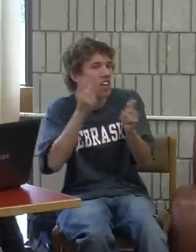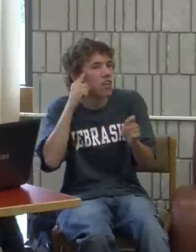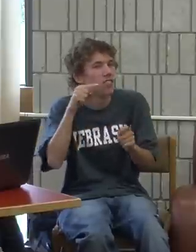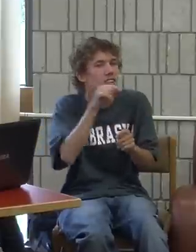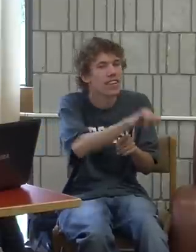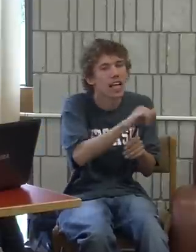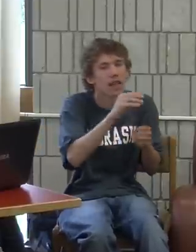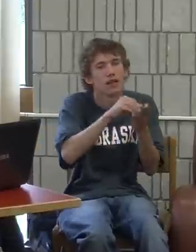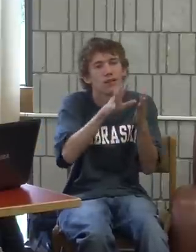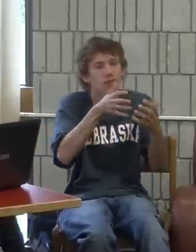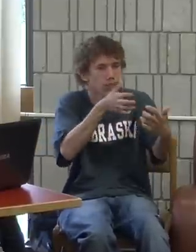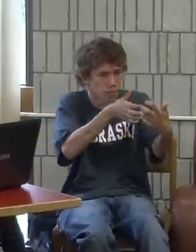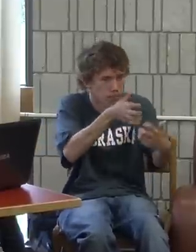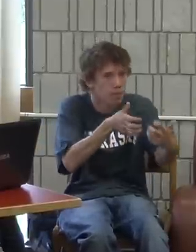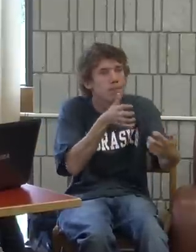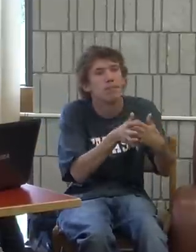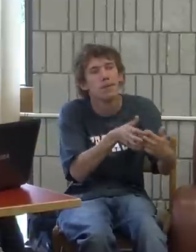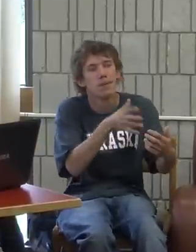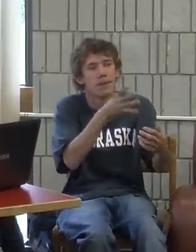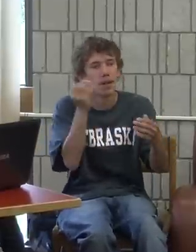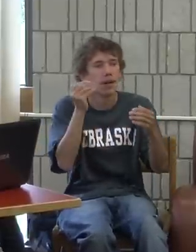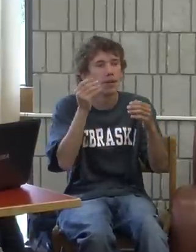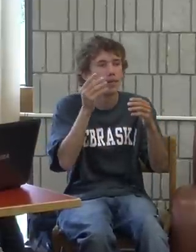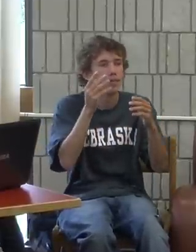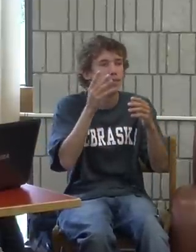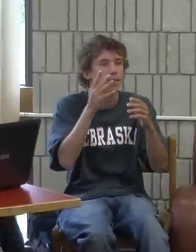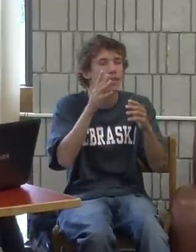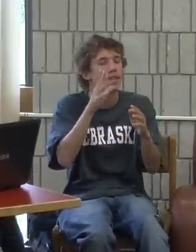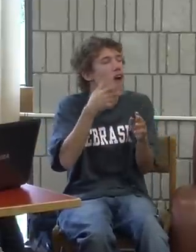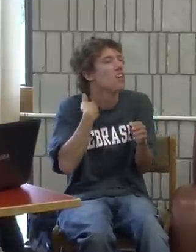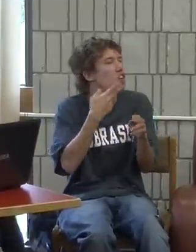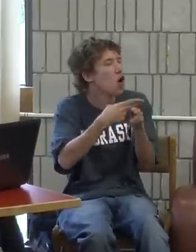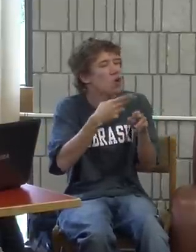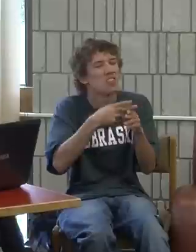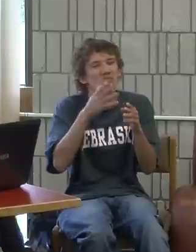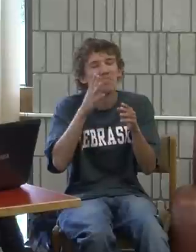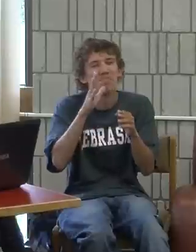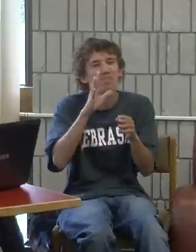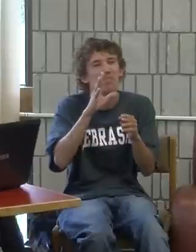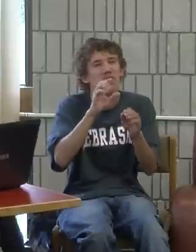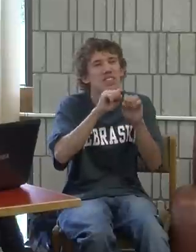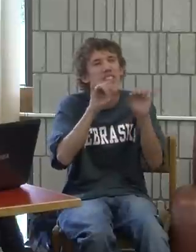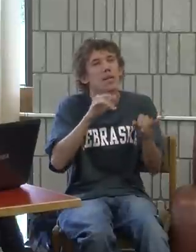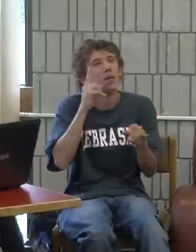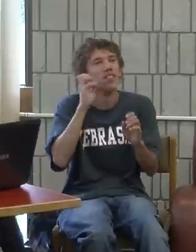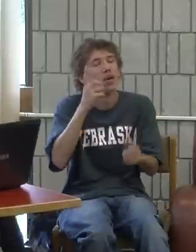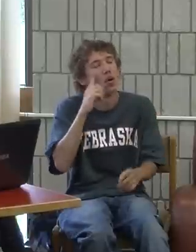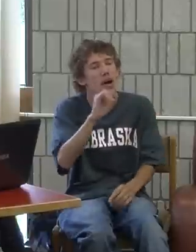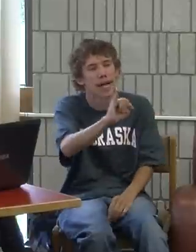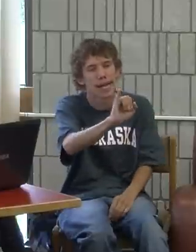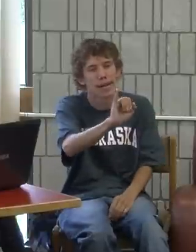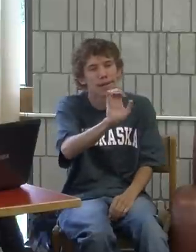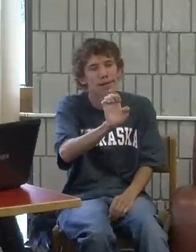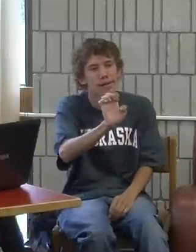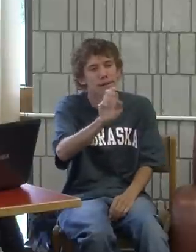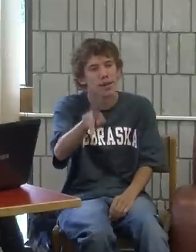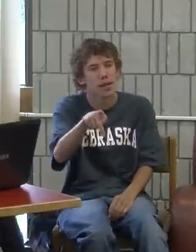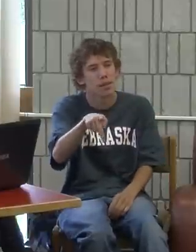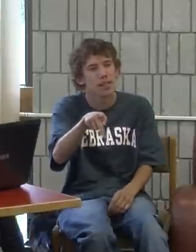And there are some accommodations for those students so that they fit in. There's this thing called, there's a system called the